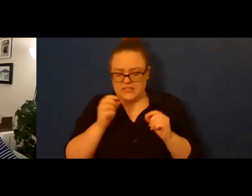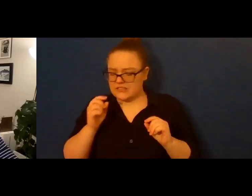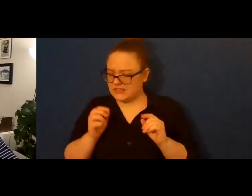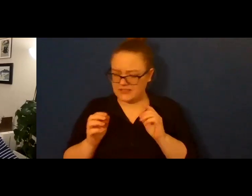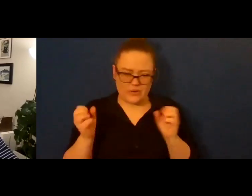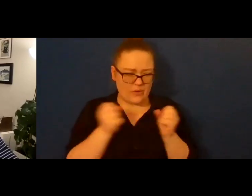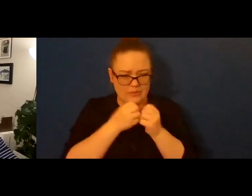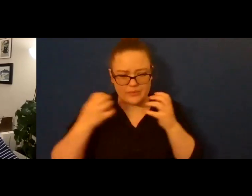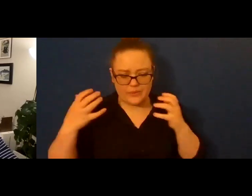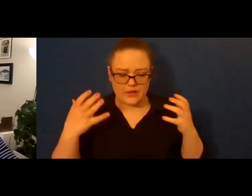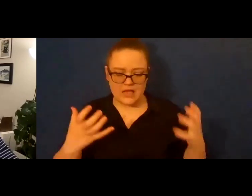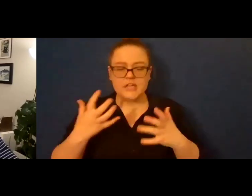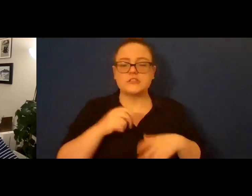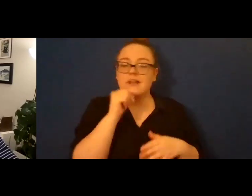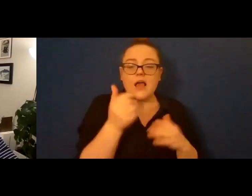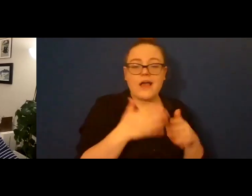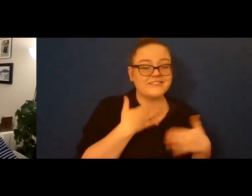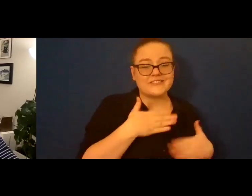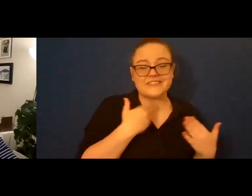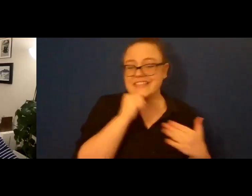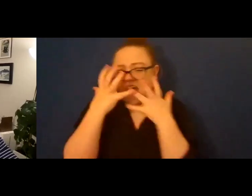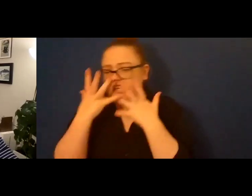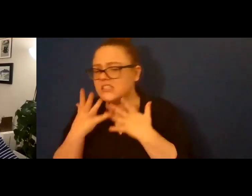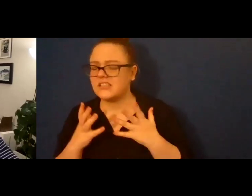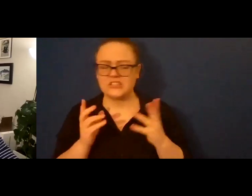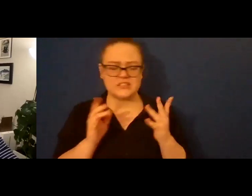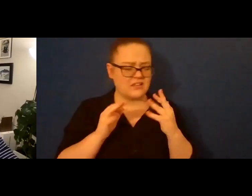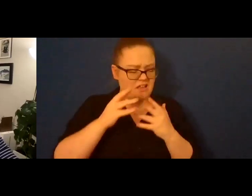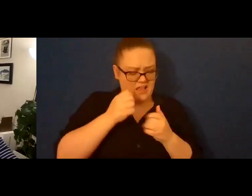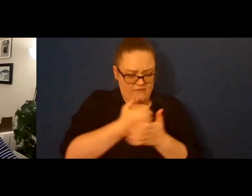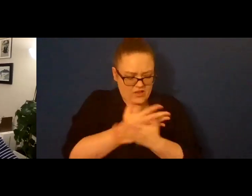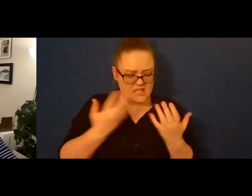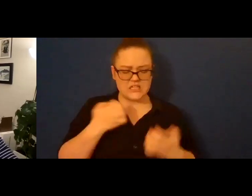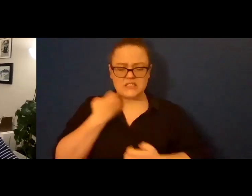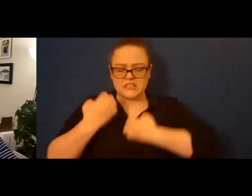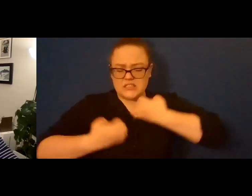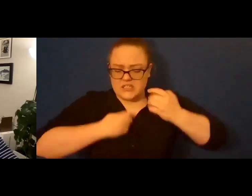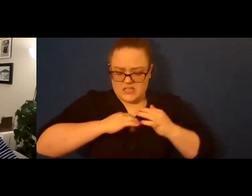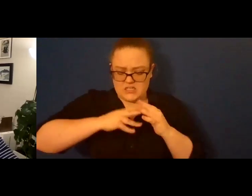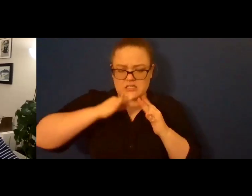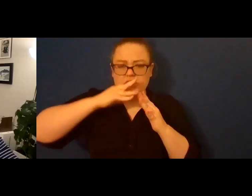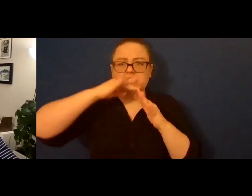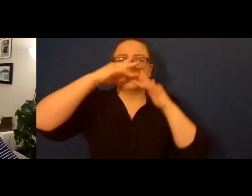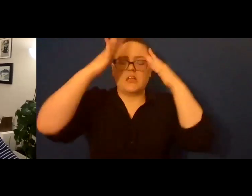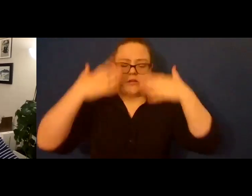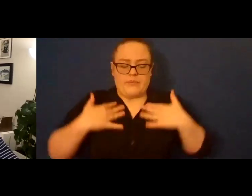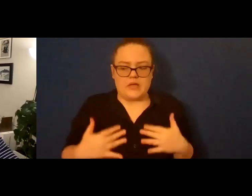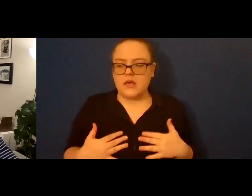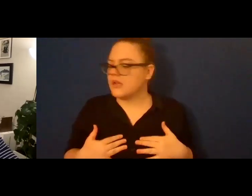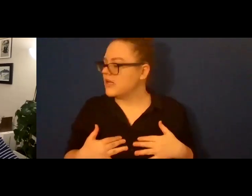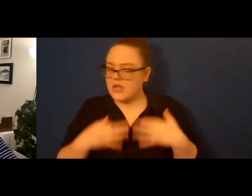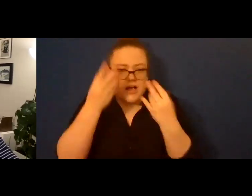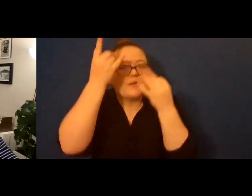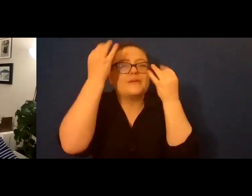intersection, the raw matter from which each was made, and then lie with my back to the ground, body vibrating, heart thudding, mind foaming,